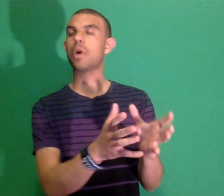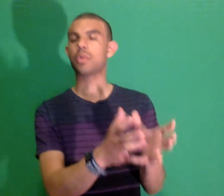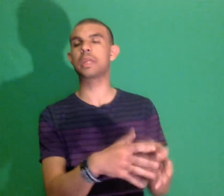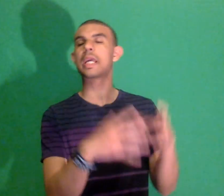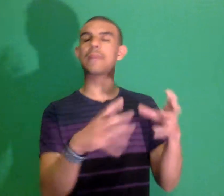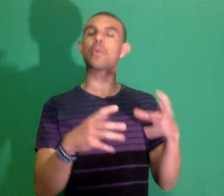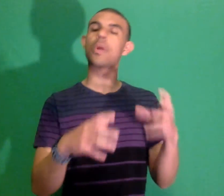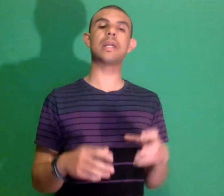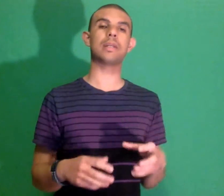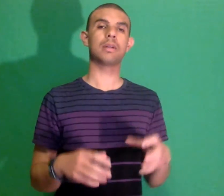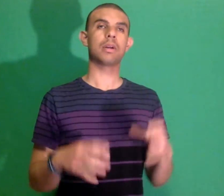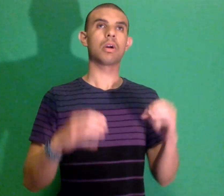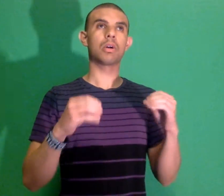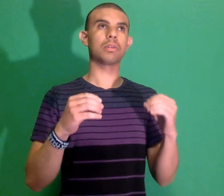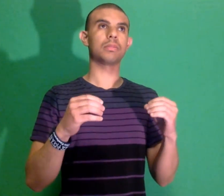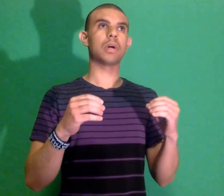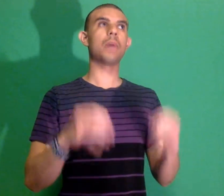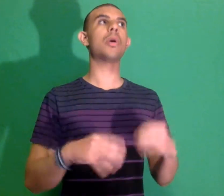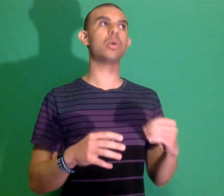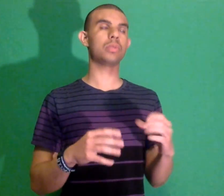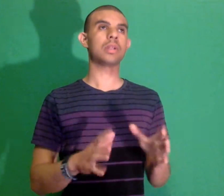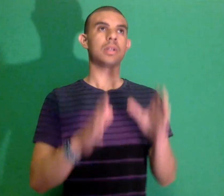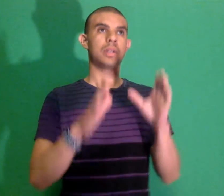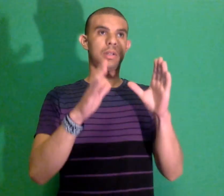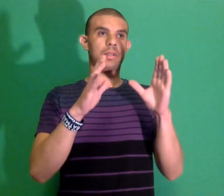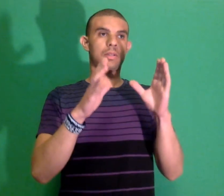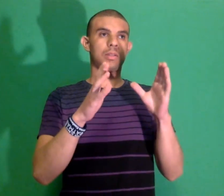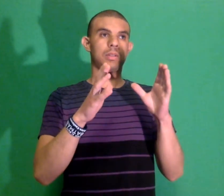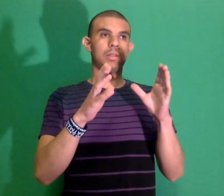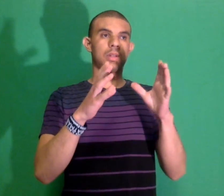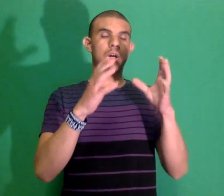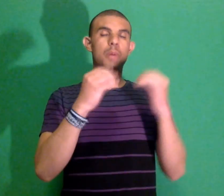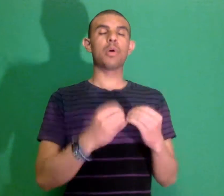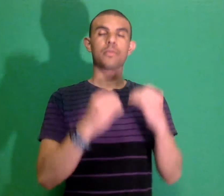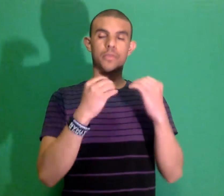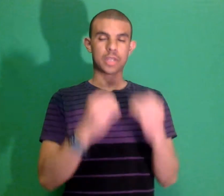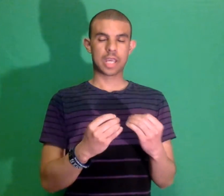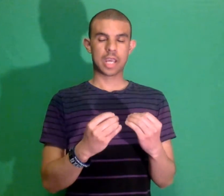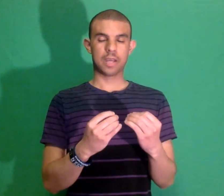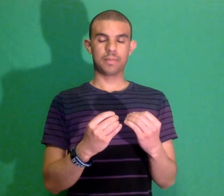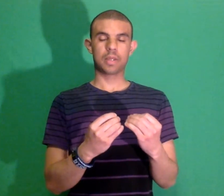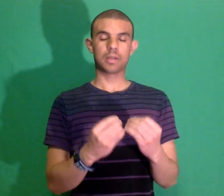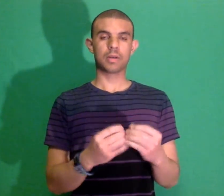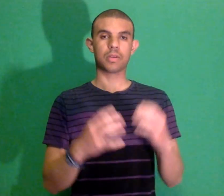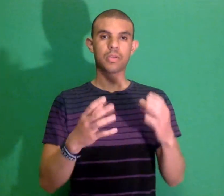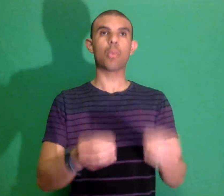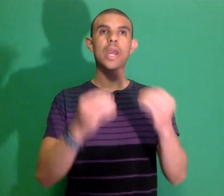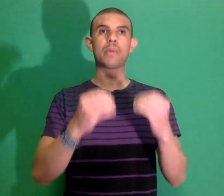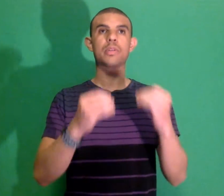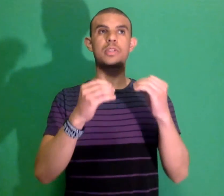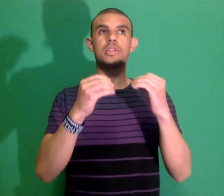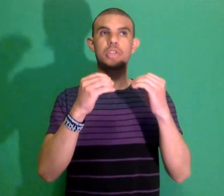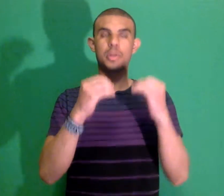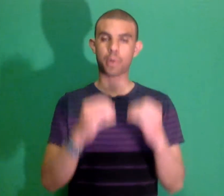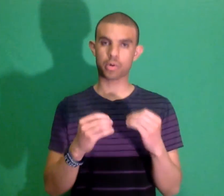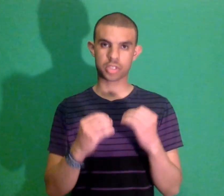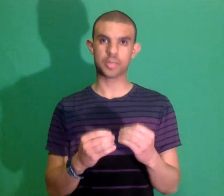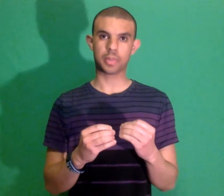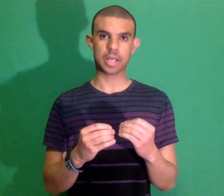the game the way or a mode a mode for the game the way it was supposed to be played